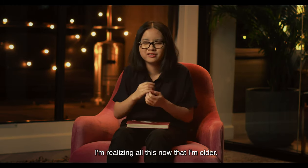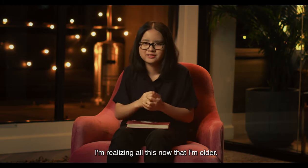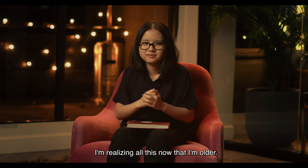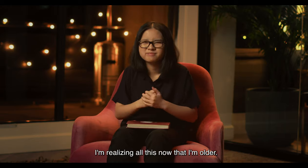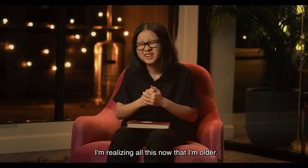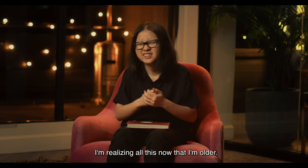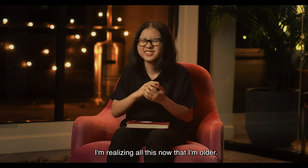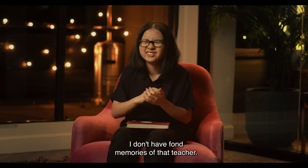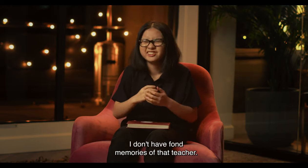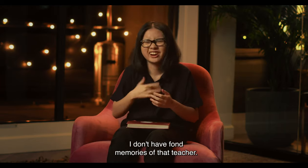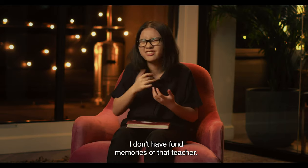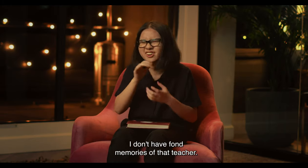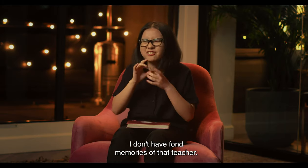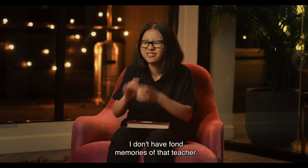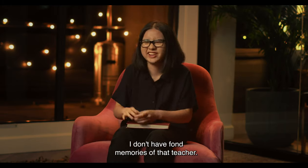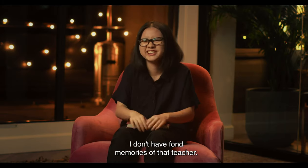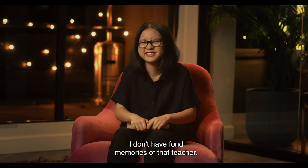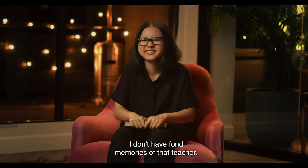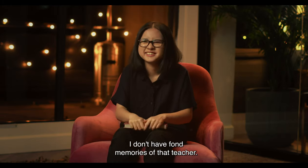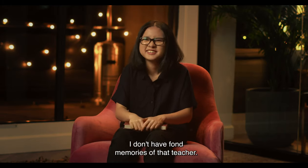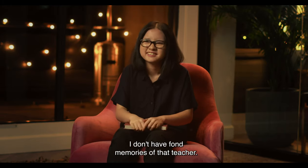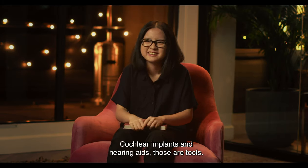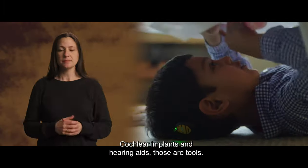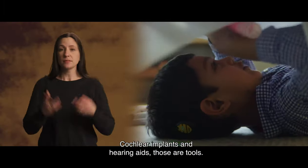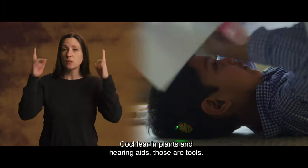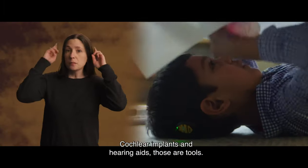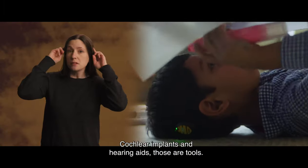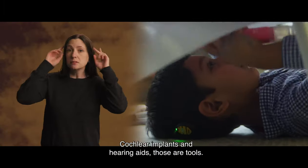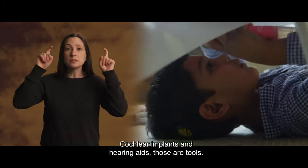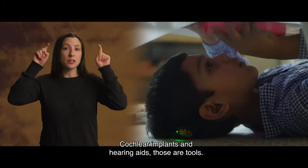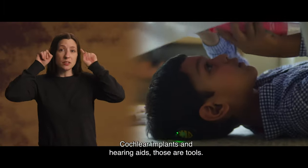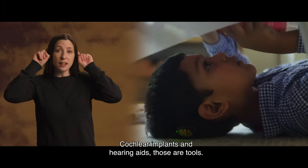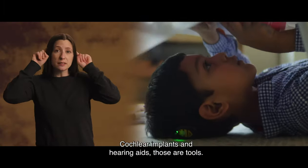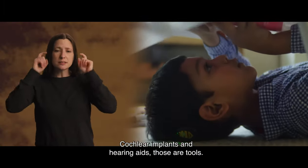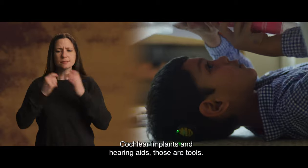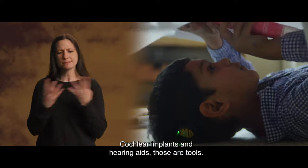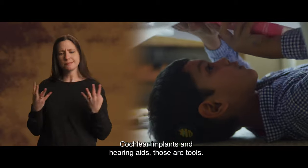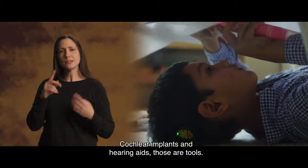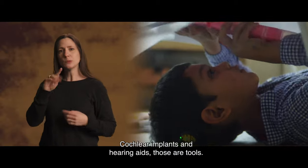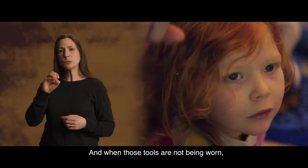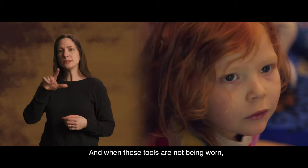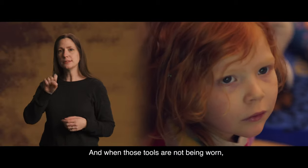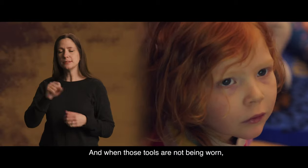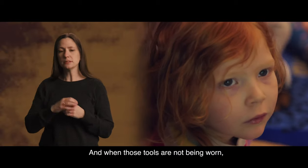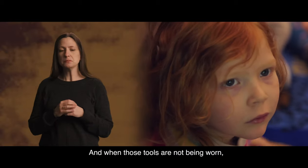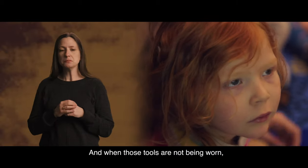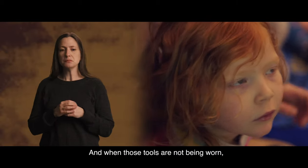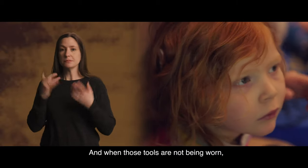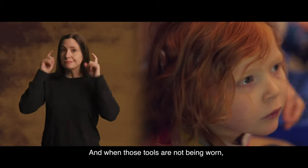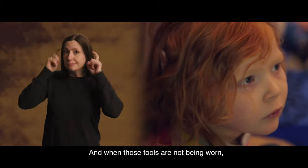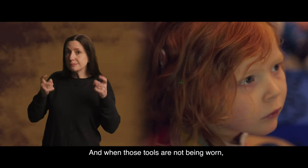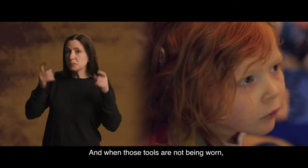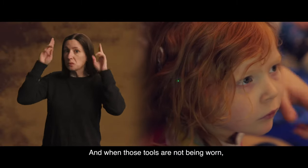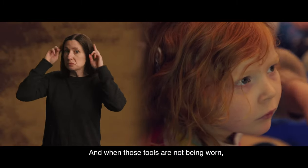this now that I'm older and I don't have fond memories of that teacher. Cochlear implants and hearing aids, those are tools. And when those